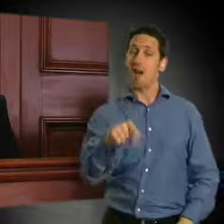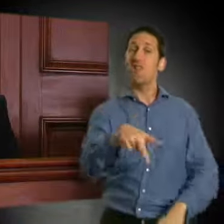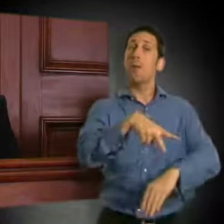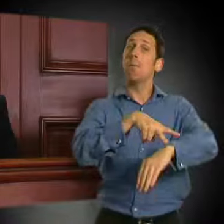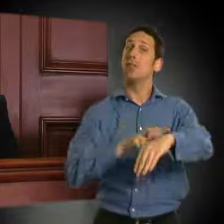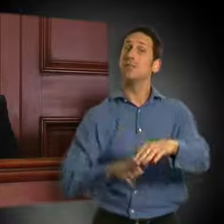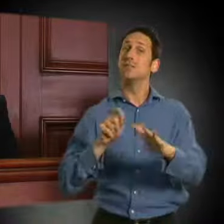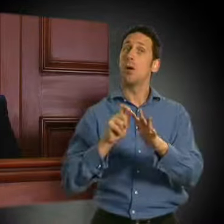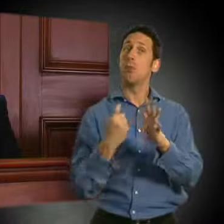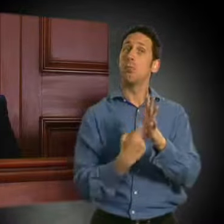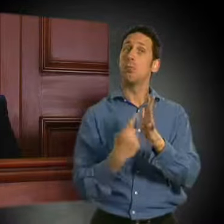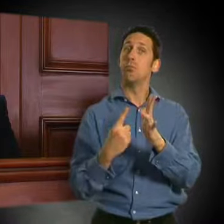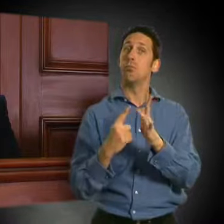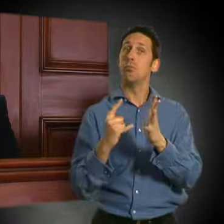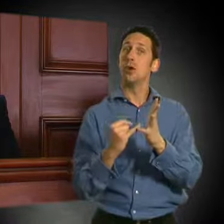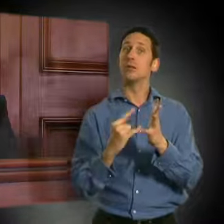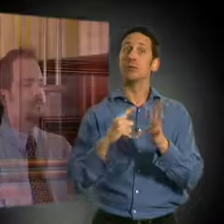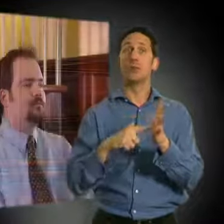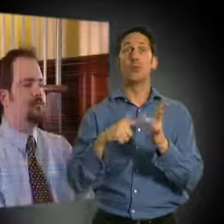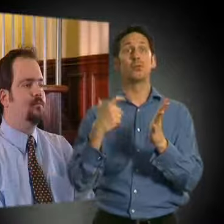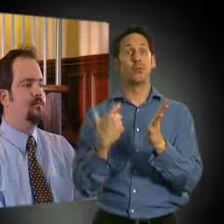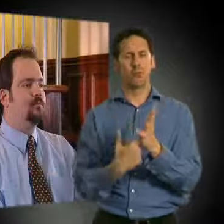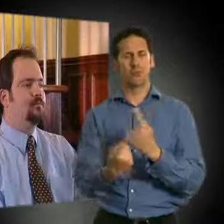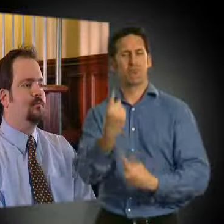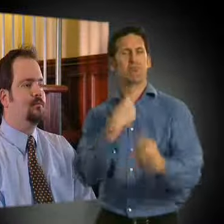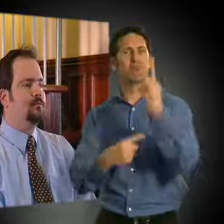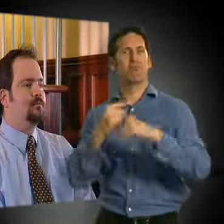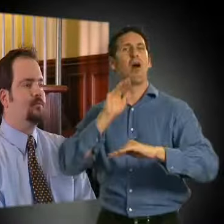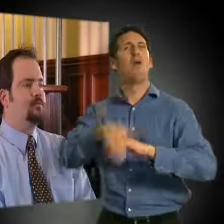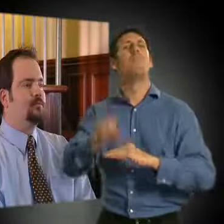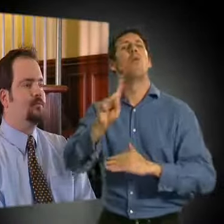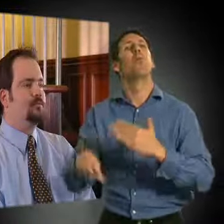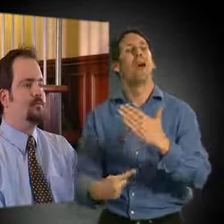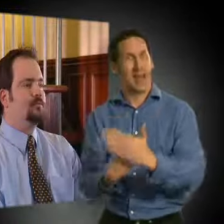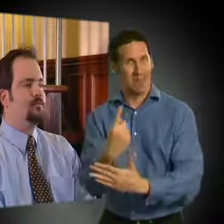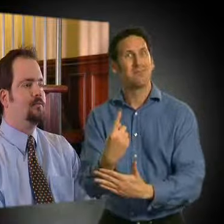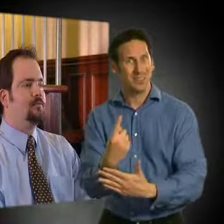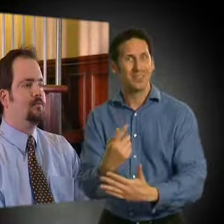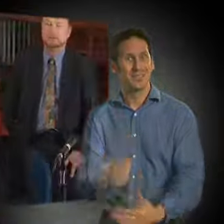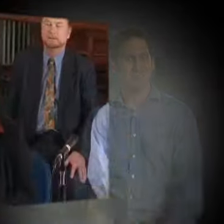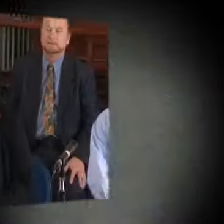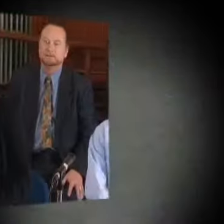Then, they'll ask the police prosecutor to explain what happened.